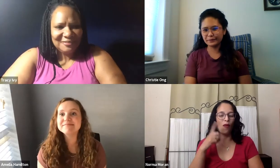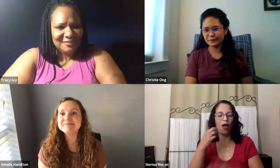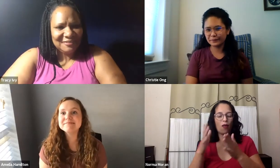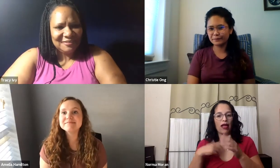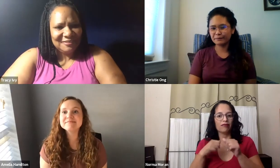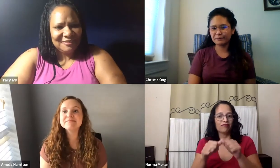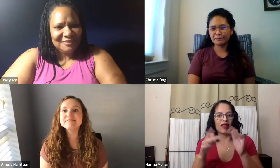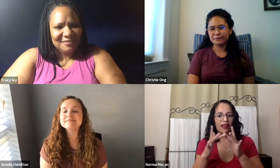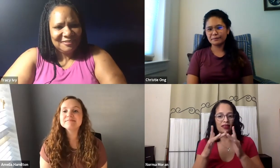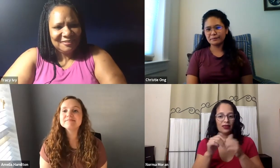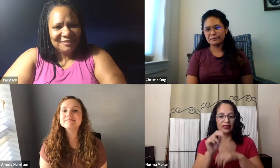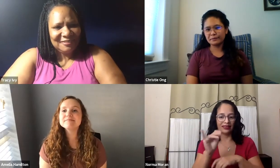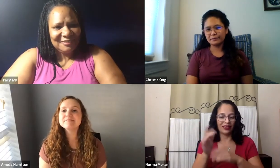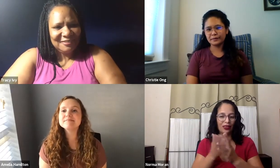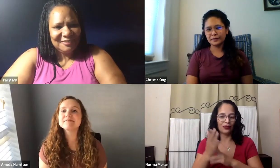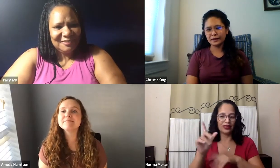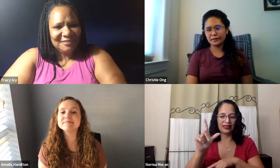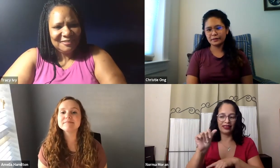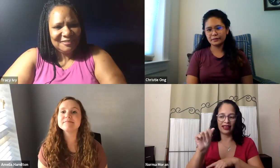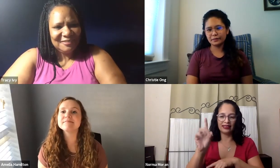Christy or Norma? Yeah, this is Norma.